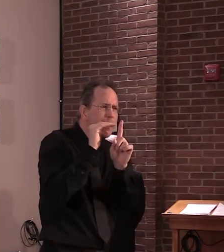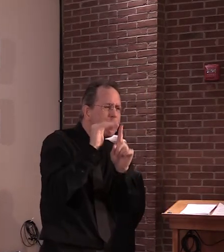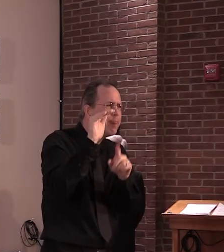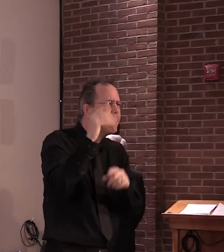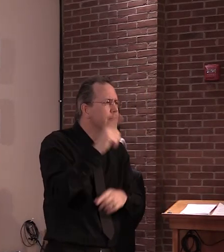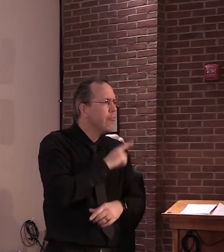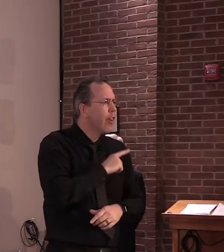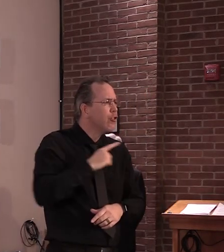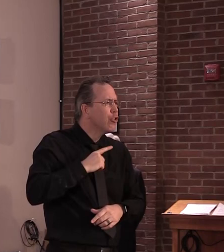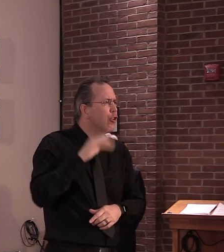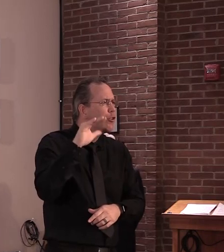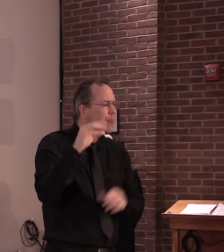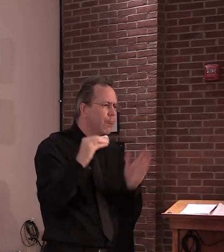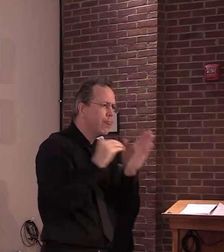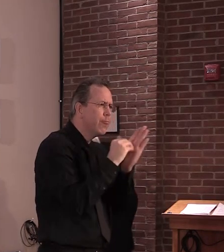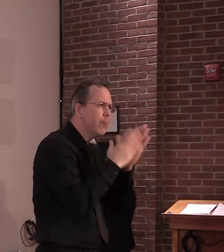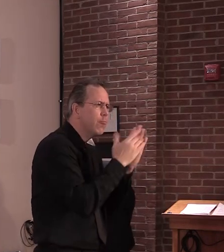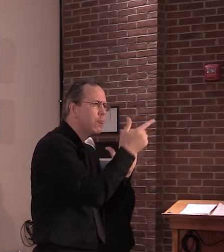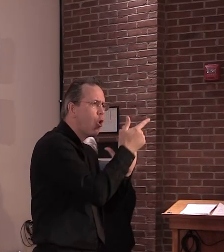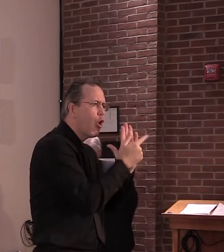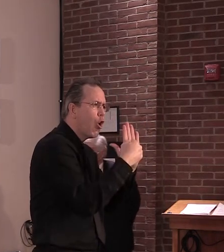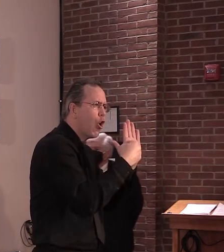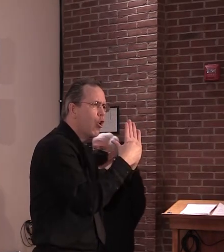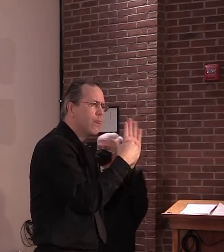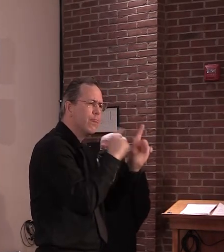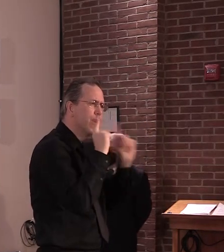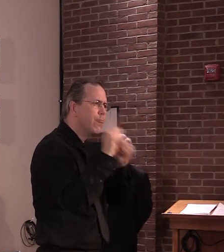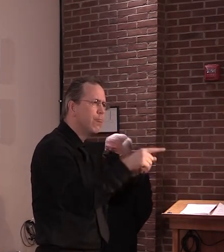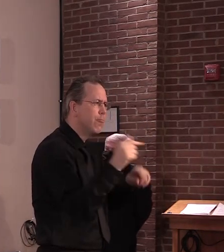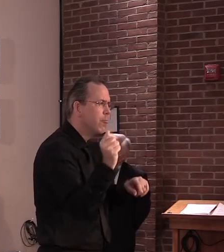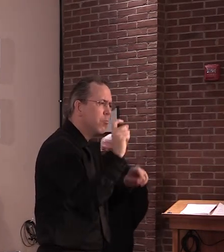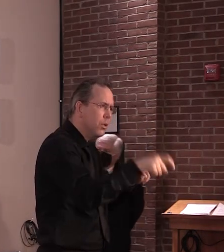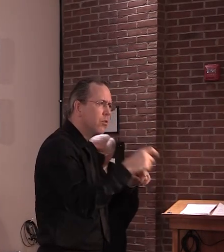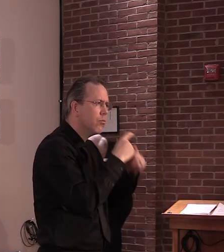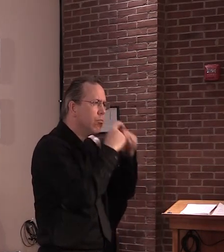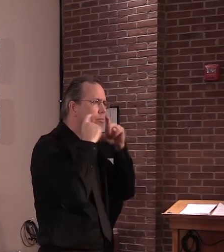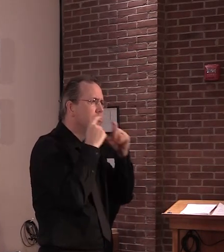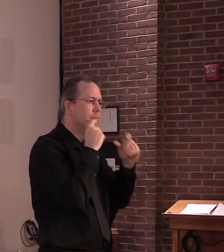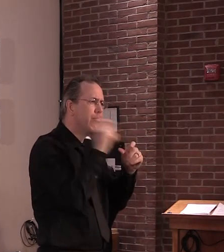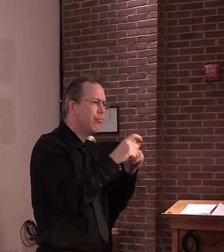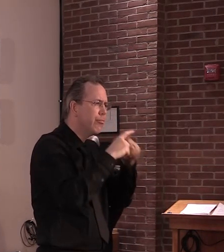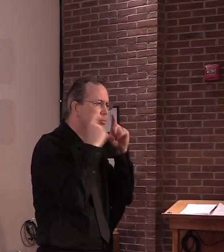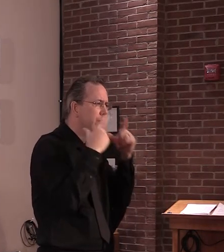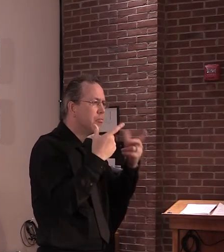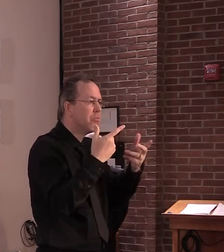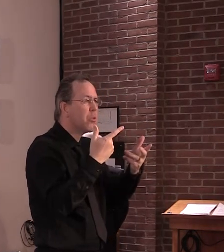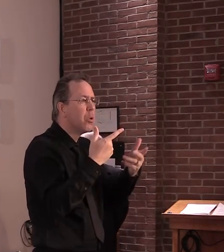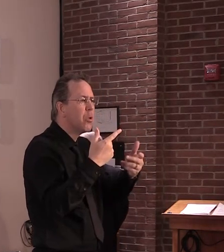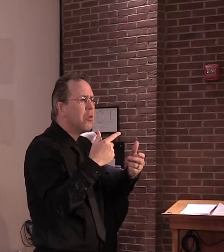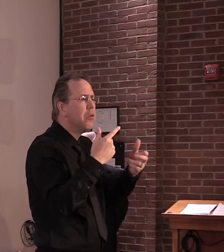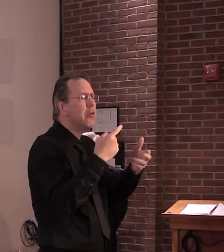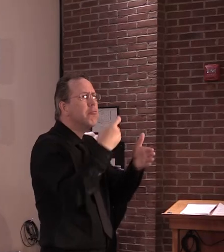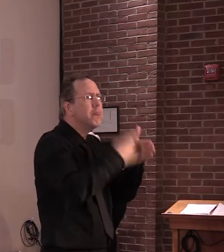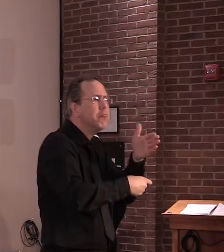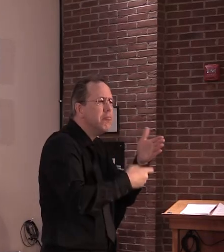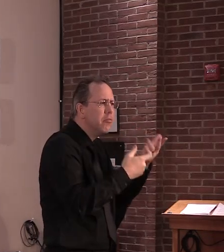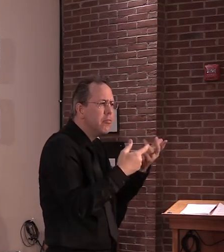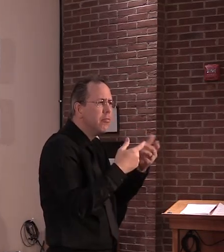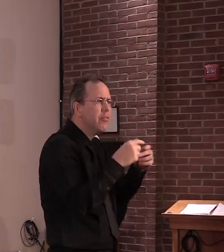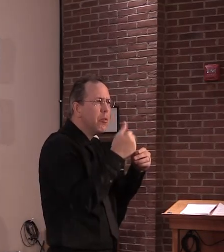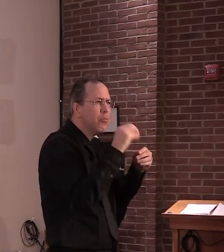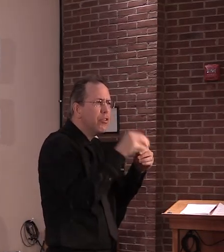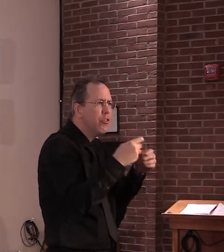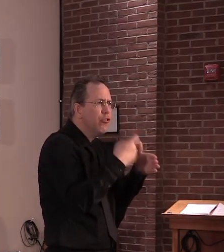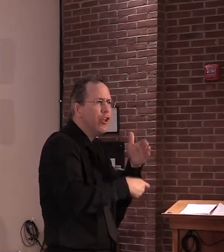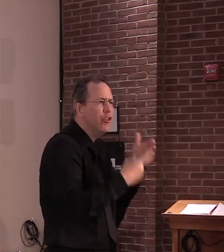would allow the stores to charge, say, an extra 10% for those coming through the checkout without a mask